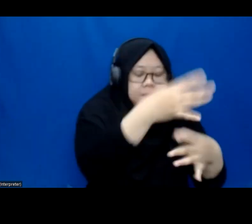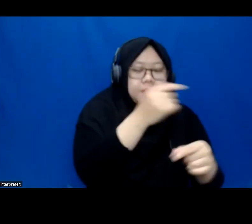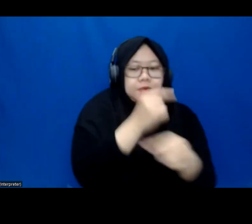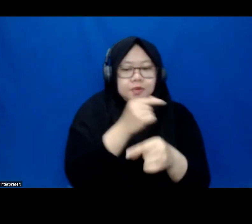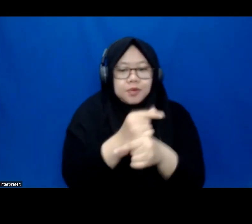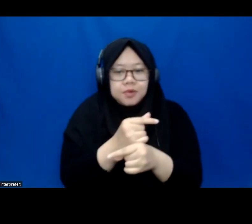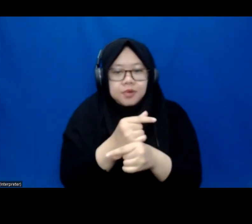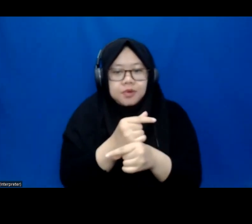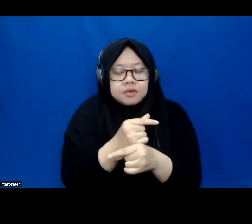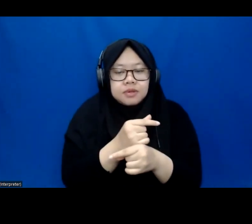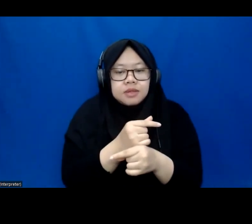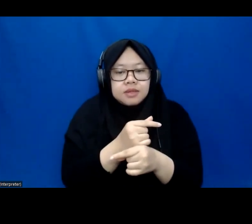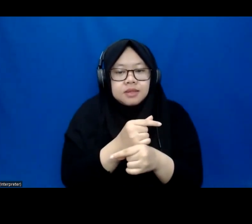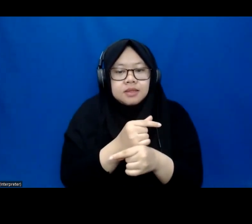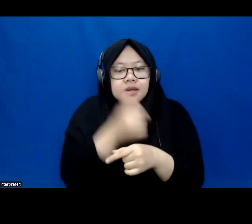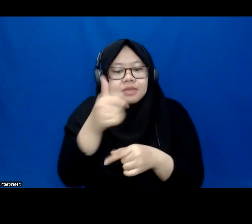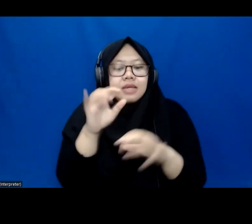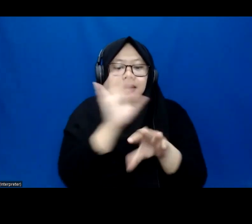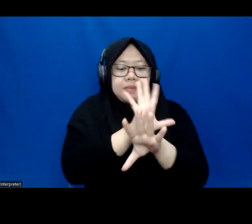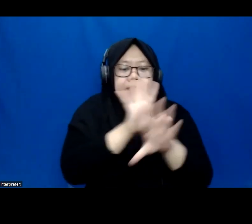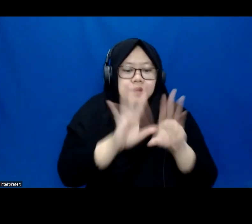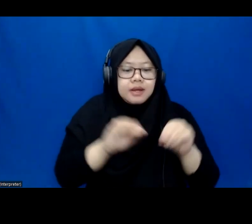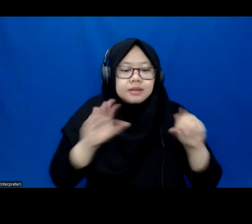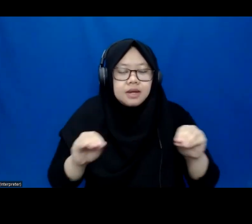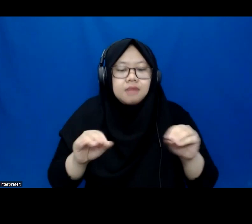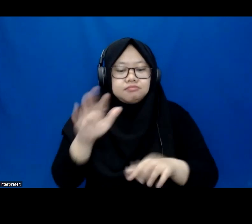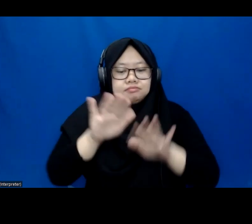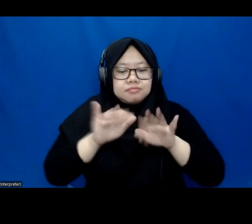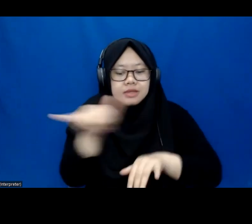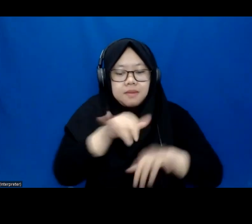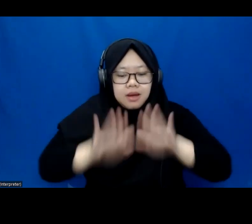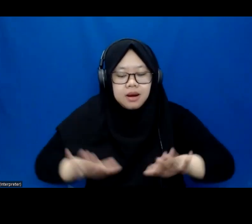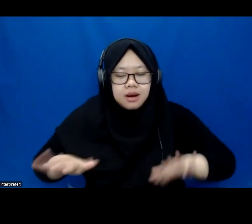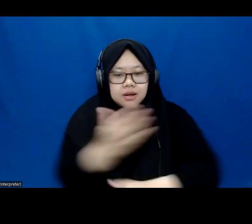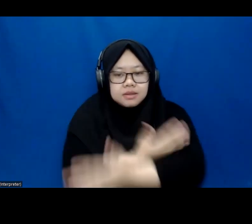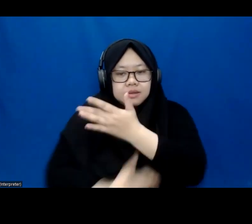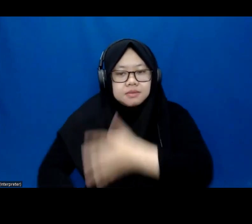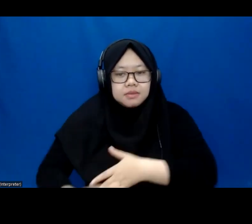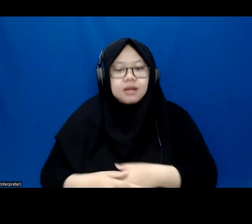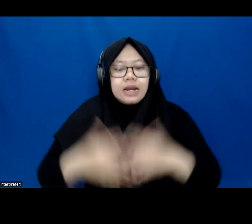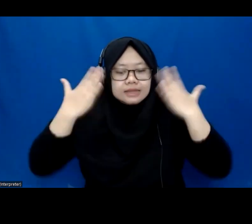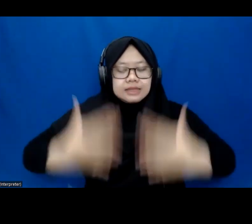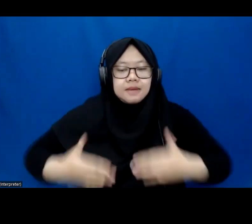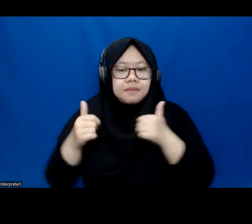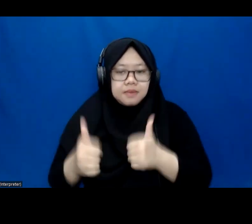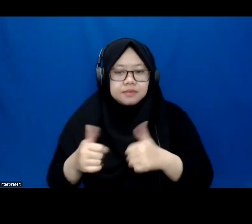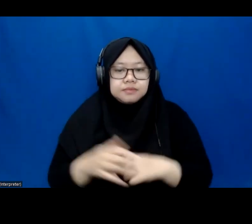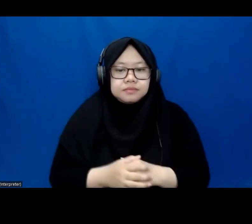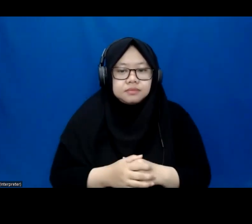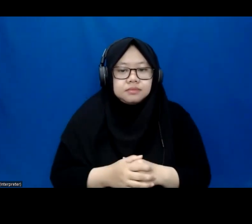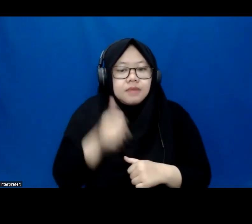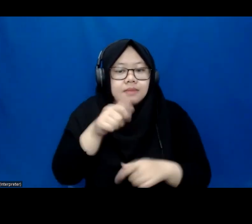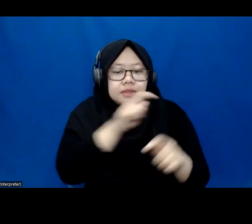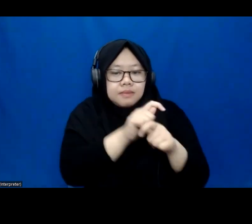as professionals, they can work with students with disabilities in a more cohesive manner. And this can really also create a